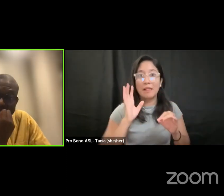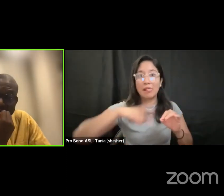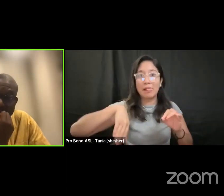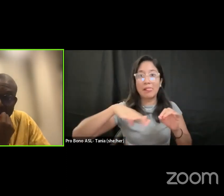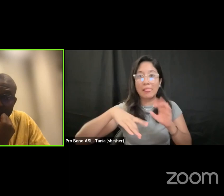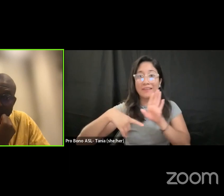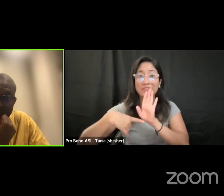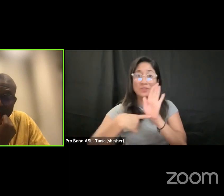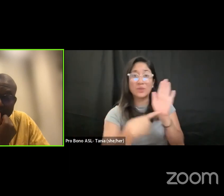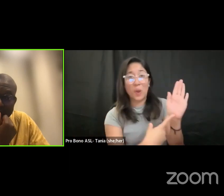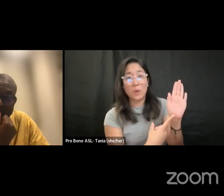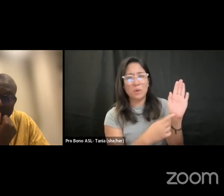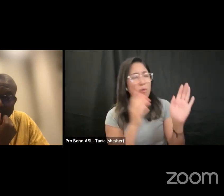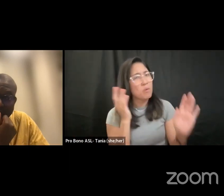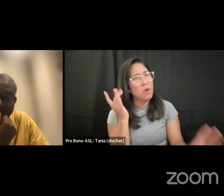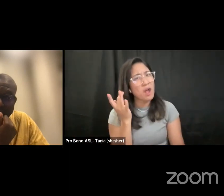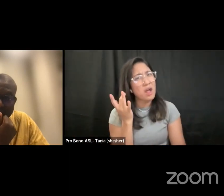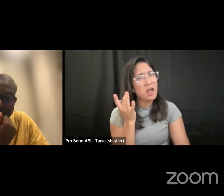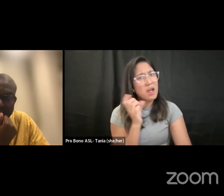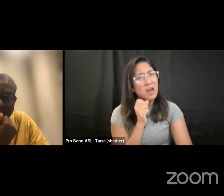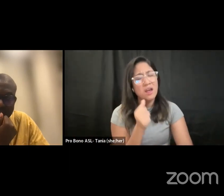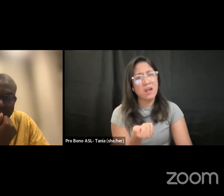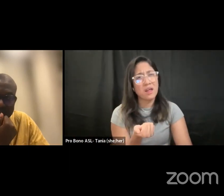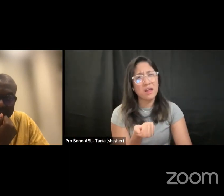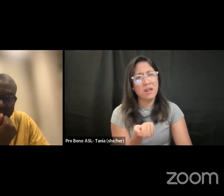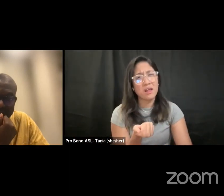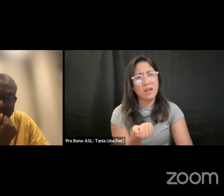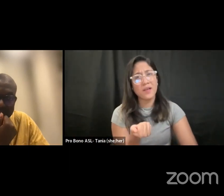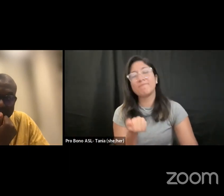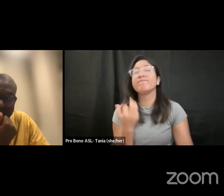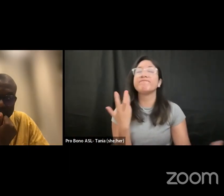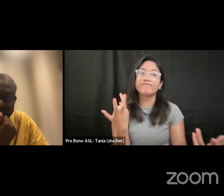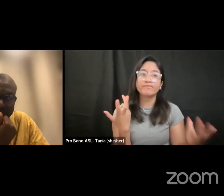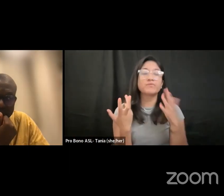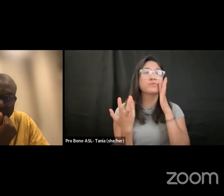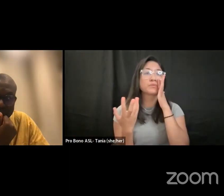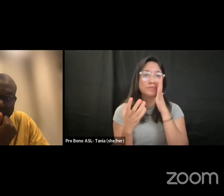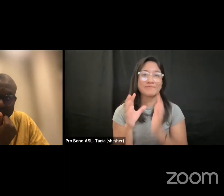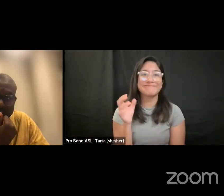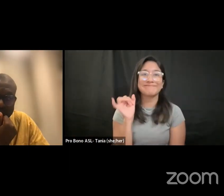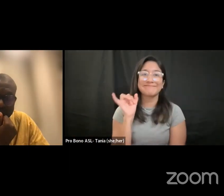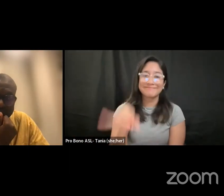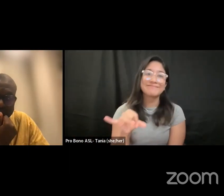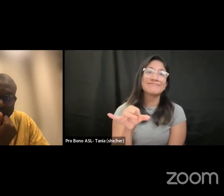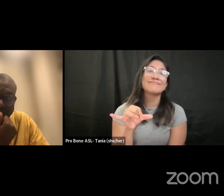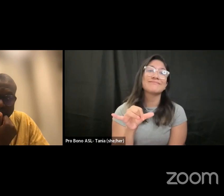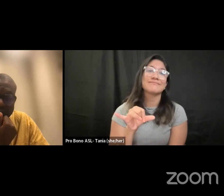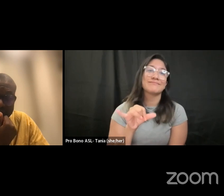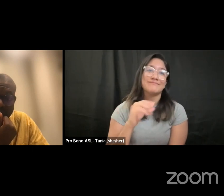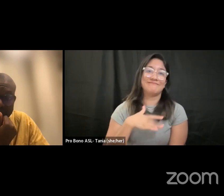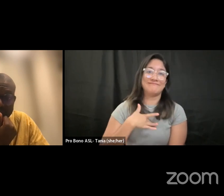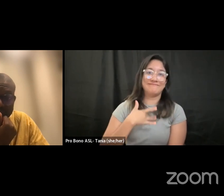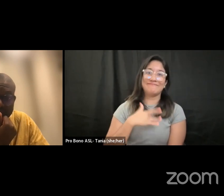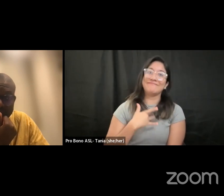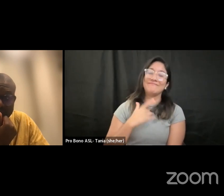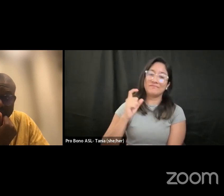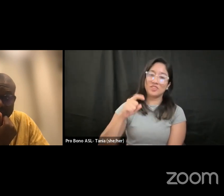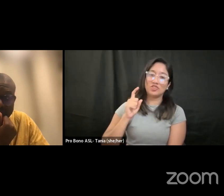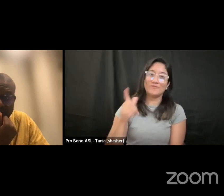you know so that is just by the way this was something i felt that um i should also add